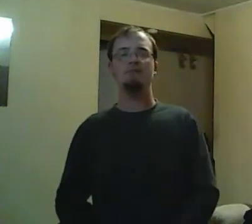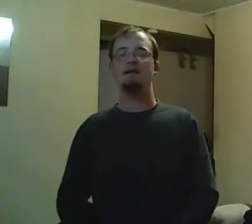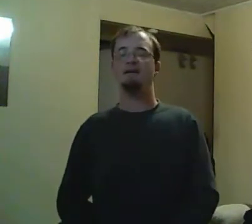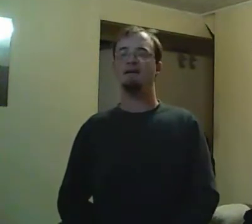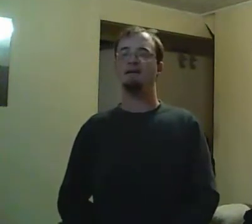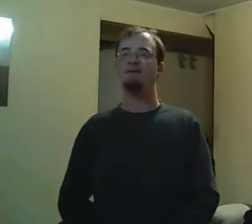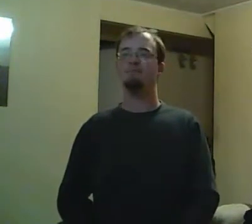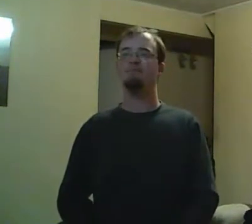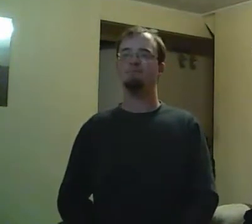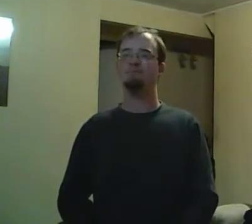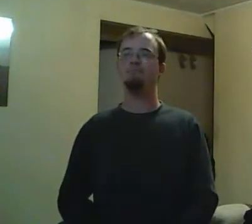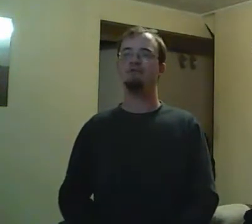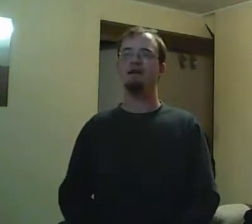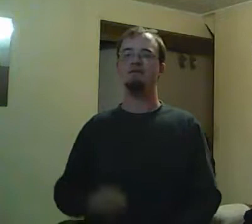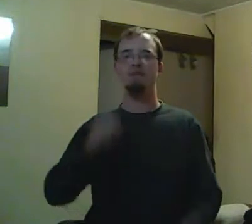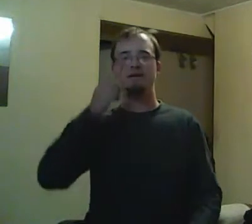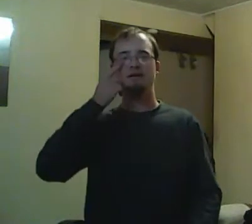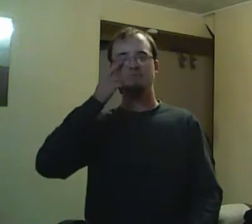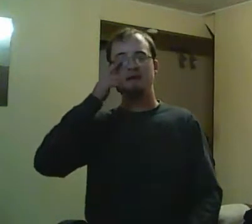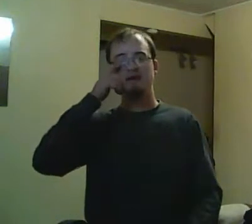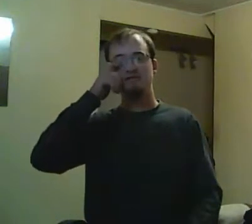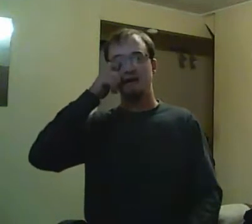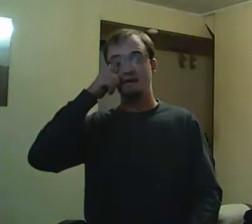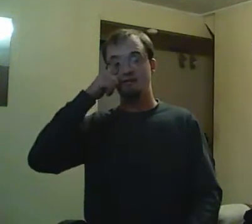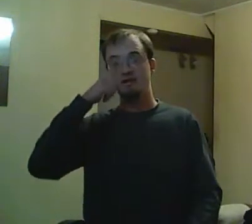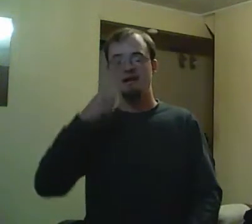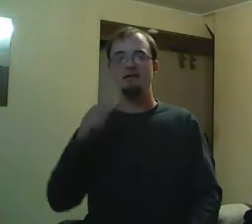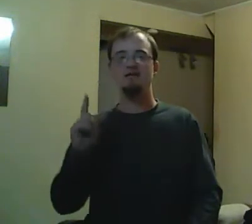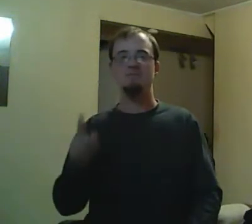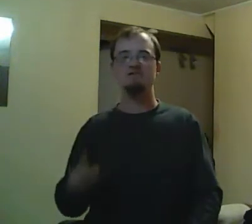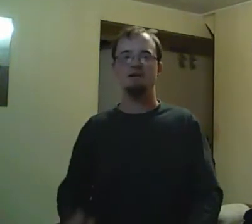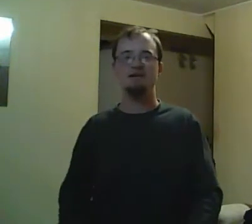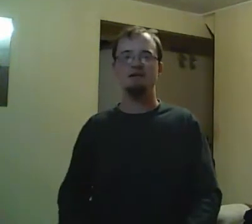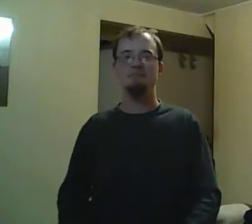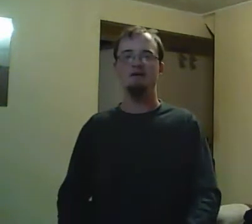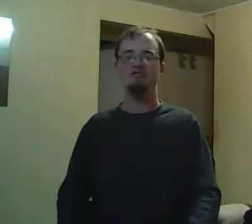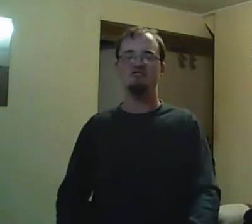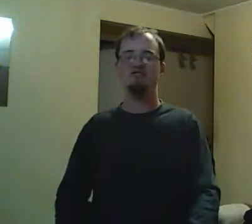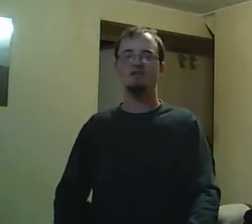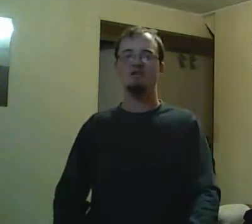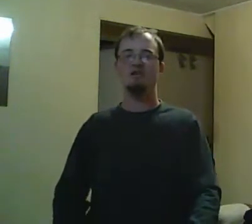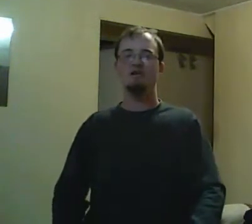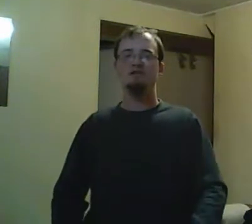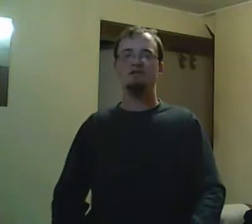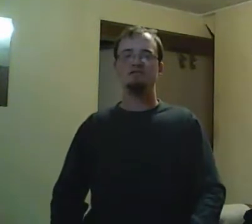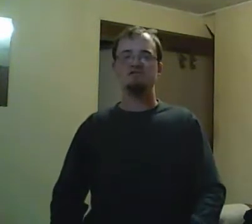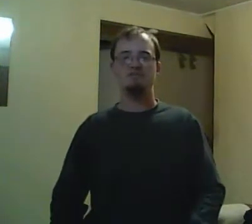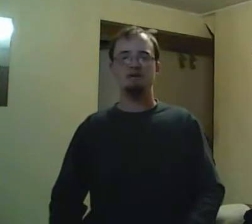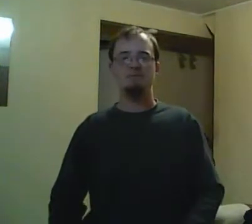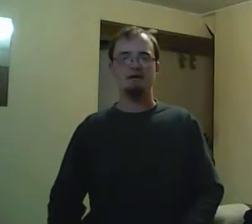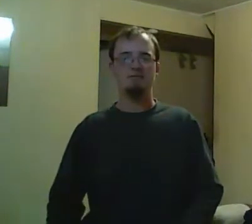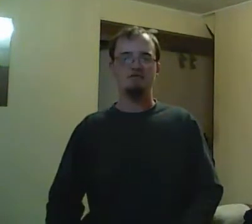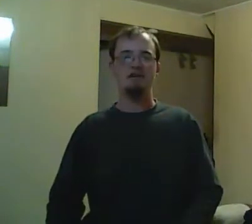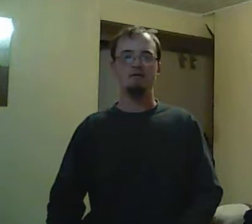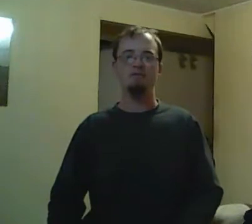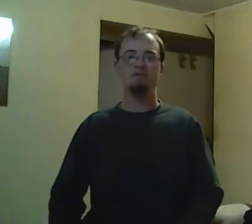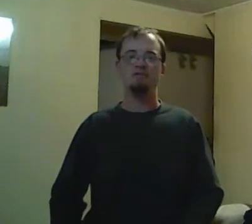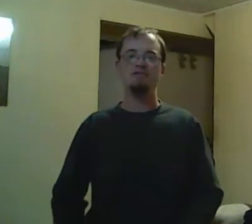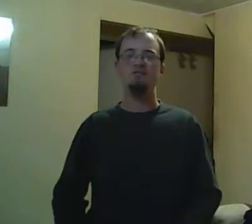I've decided to do this thing. So anyway, yeah, so